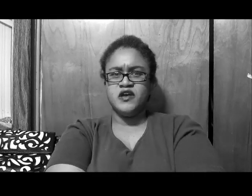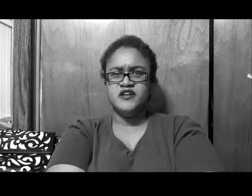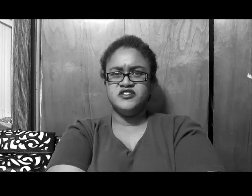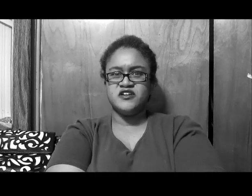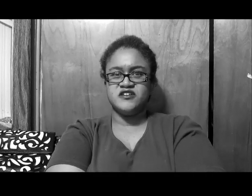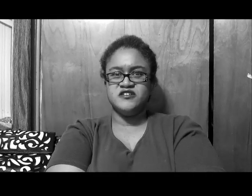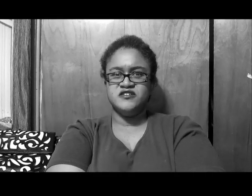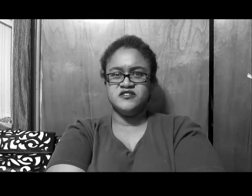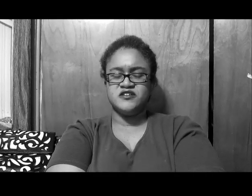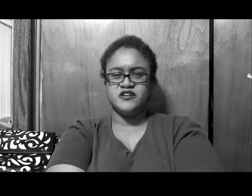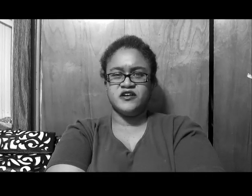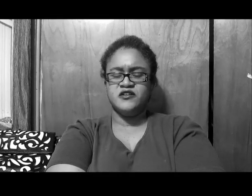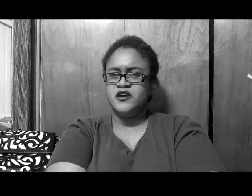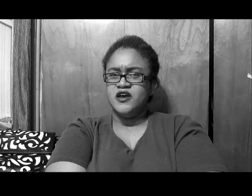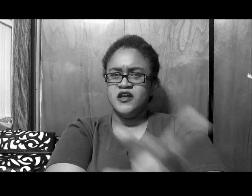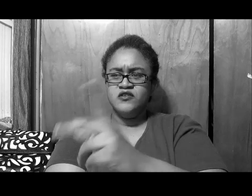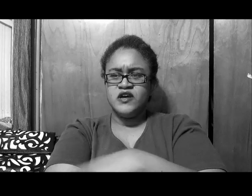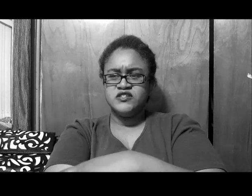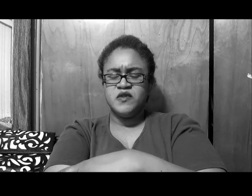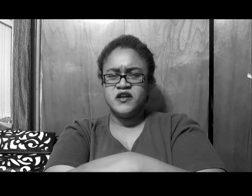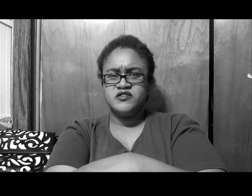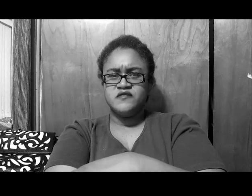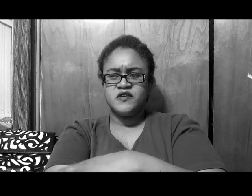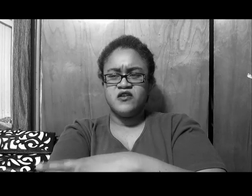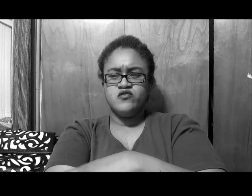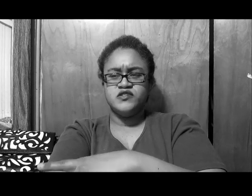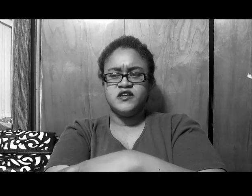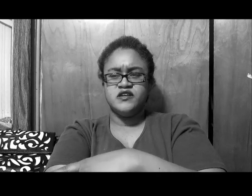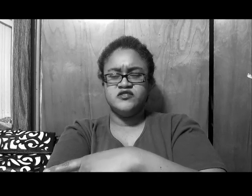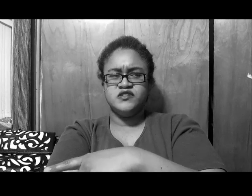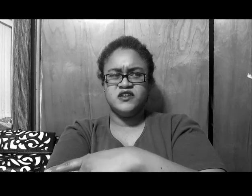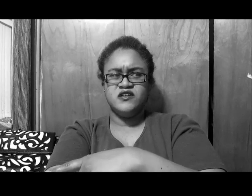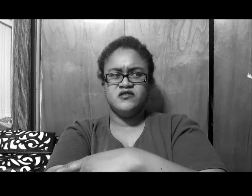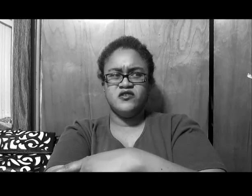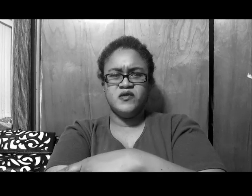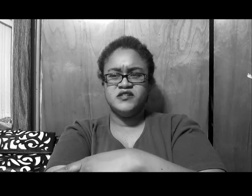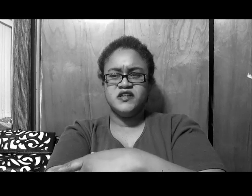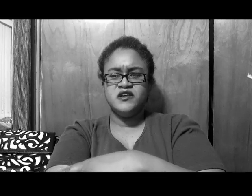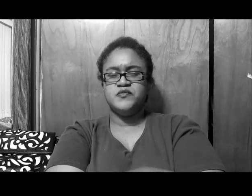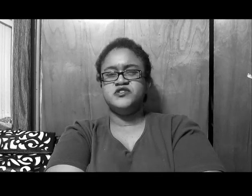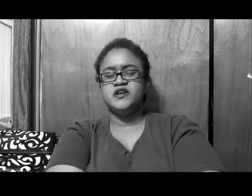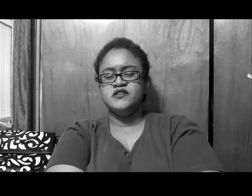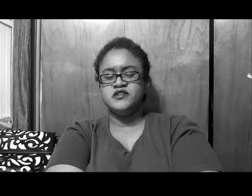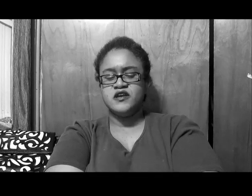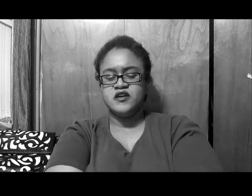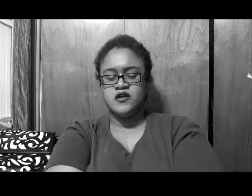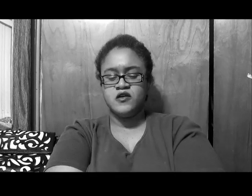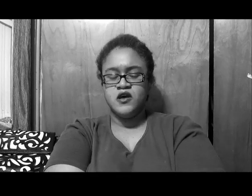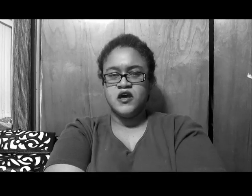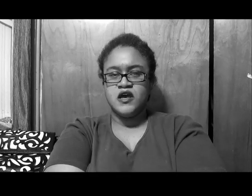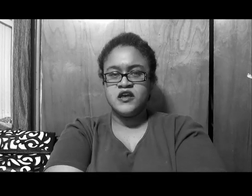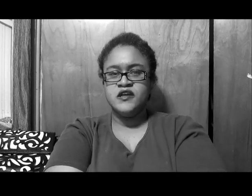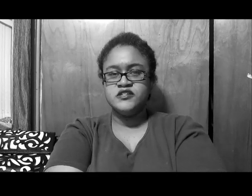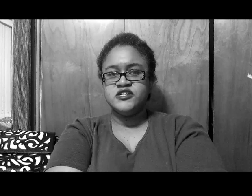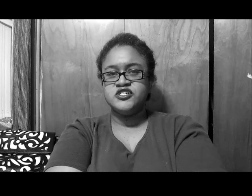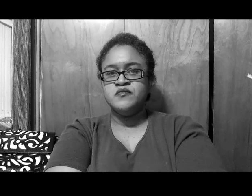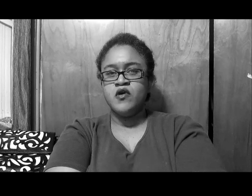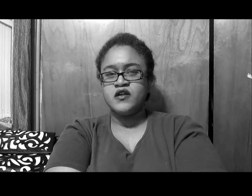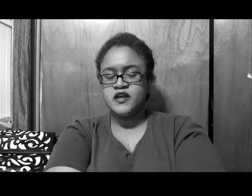Kenya's like, I didn't say that, and then you got somebody else, I forgot who was saying that to her, it's like, nobody said nothing, but here's the thing here, and Kenya said she brought that